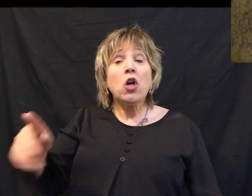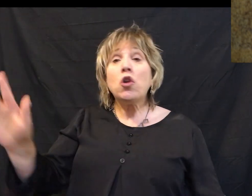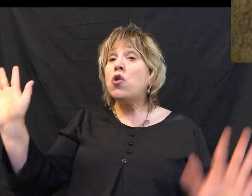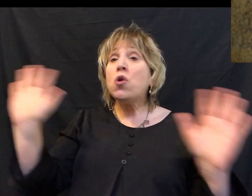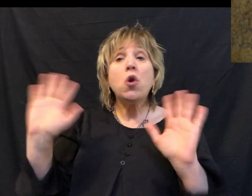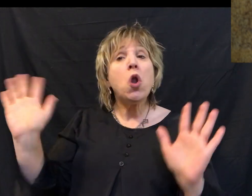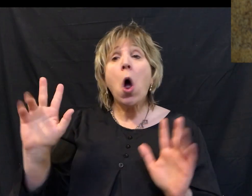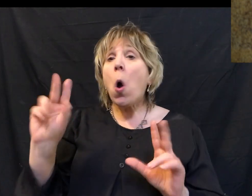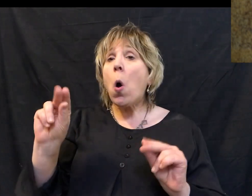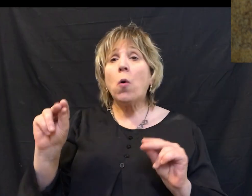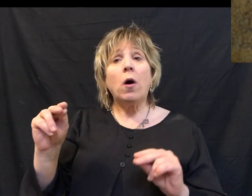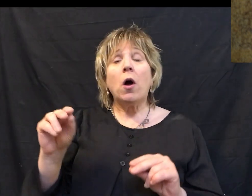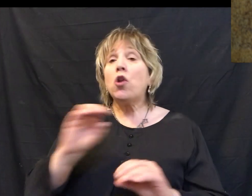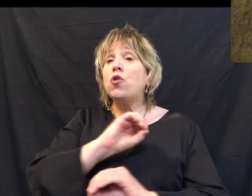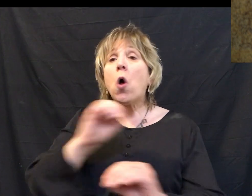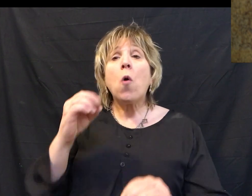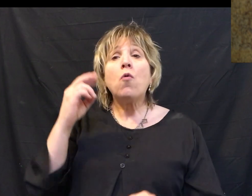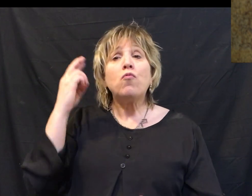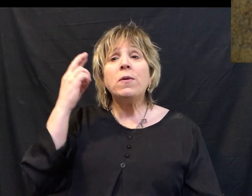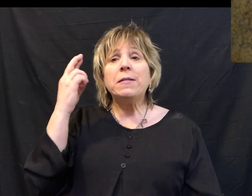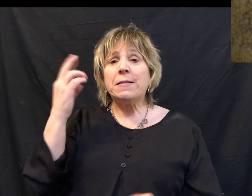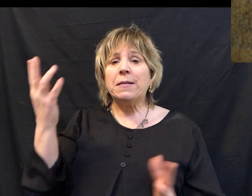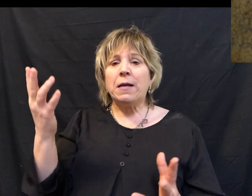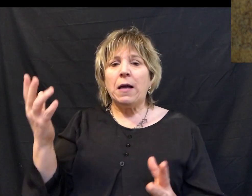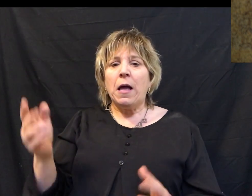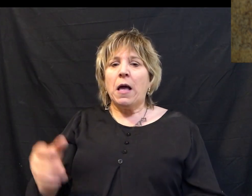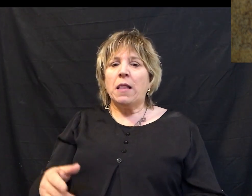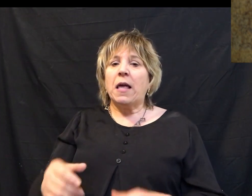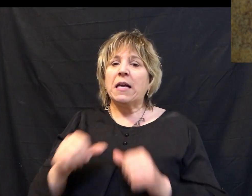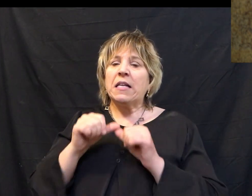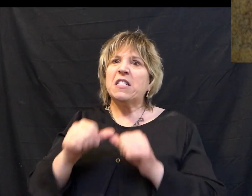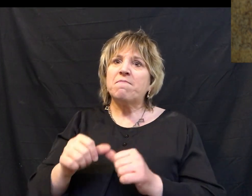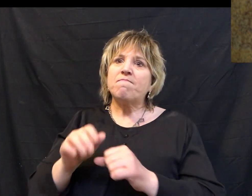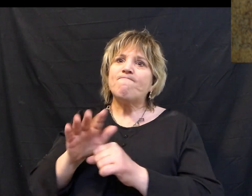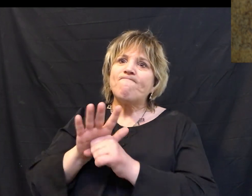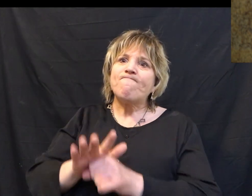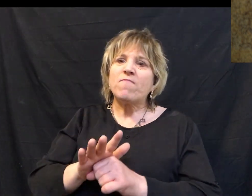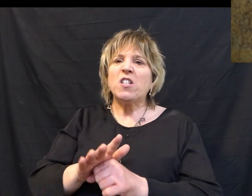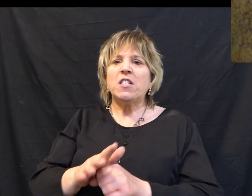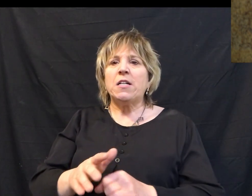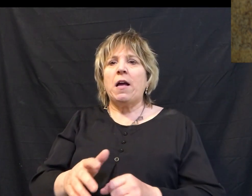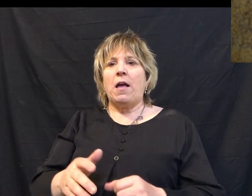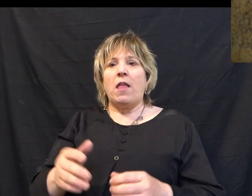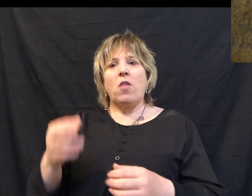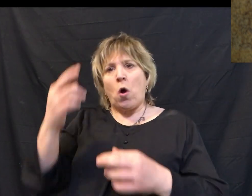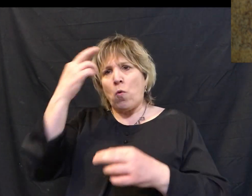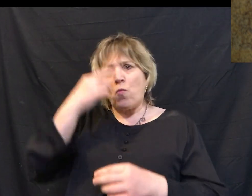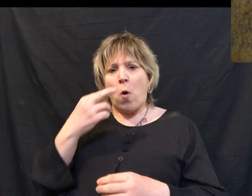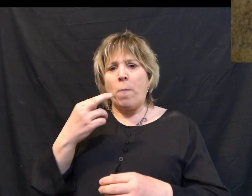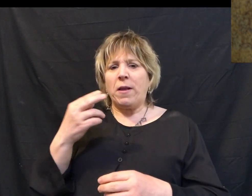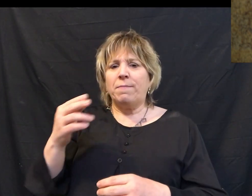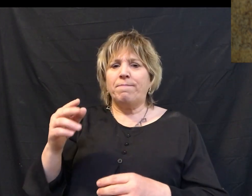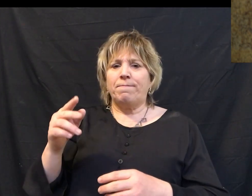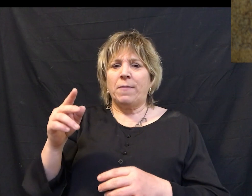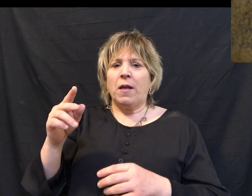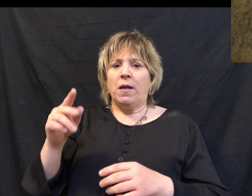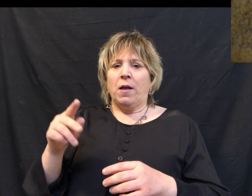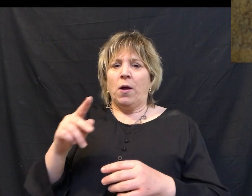Pilate said No we can't There's really no reason to do this and they kept pressing and putting the pressure on the Roman prefect and then